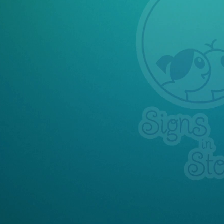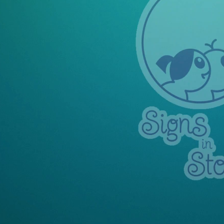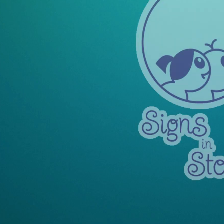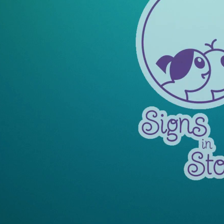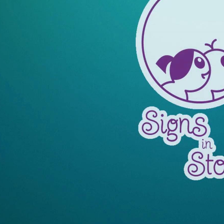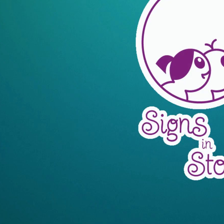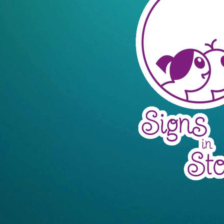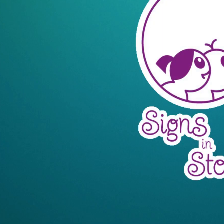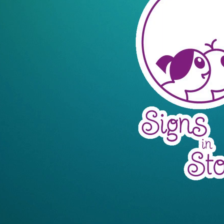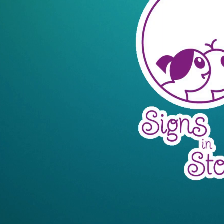Signs in Stories